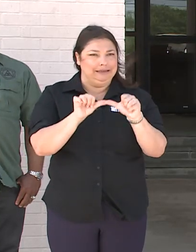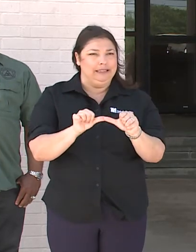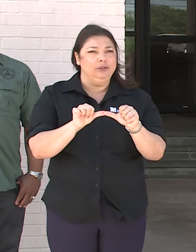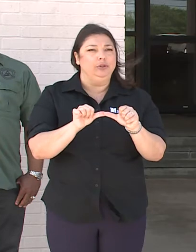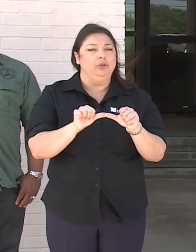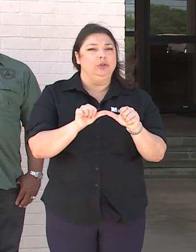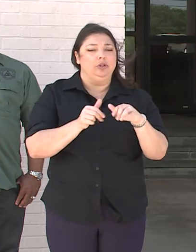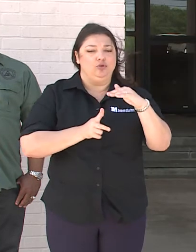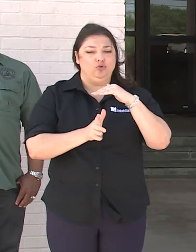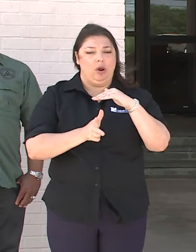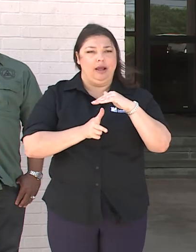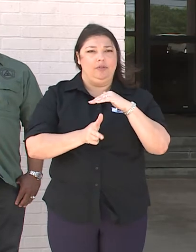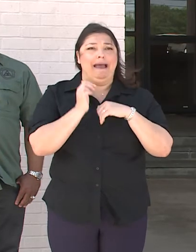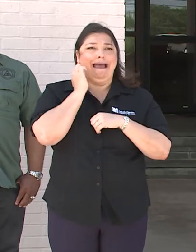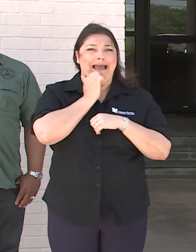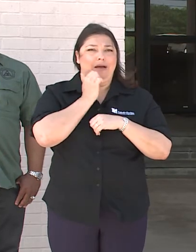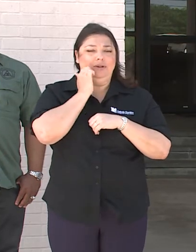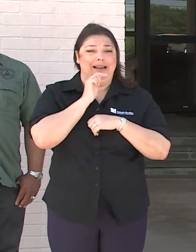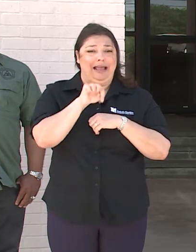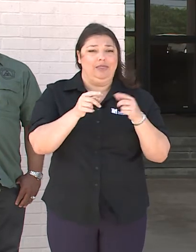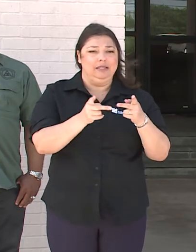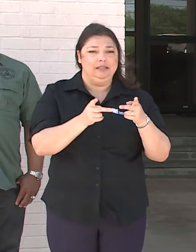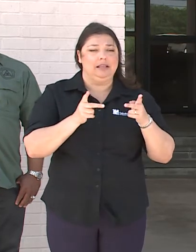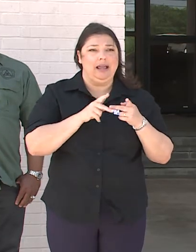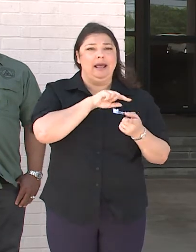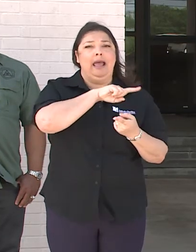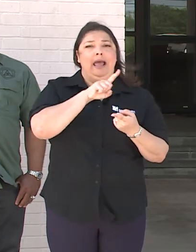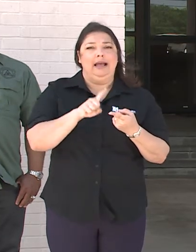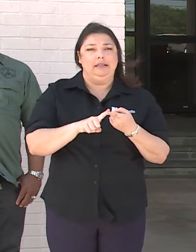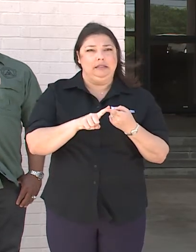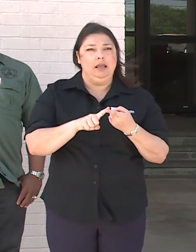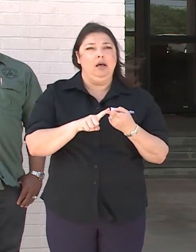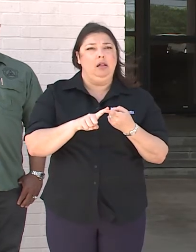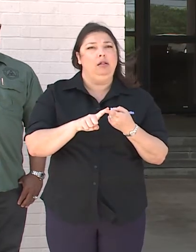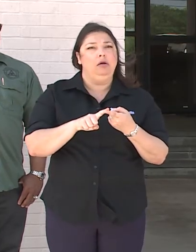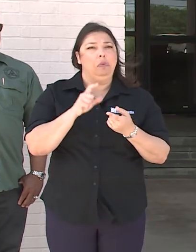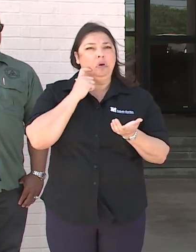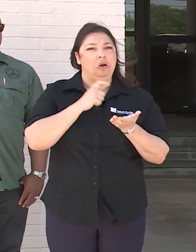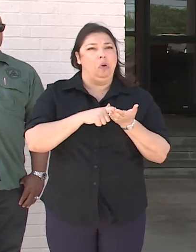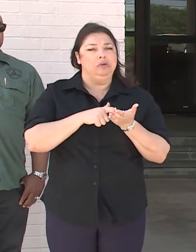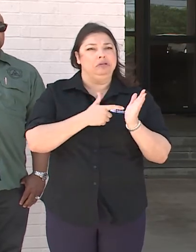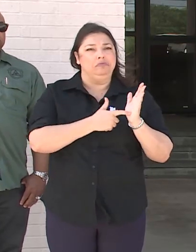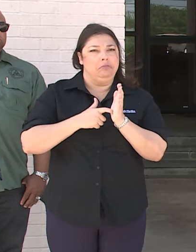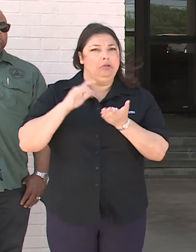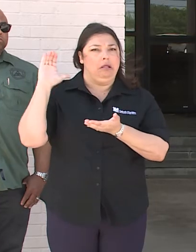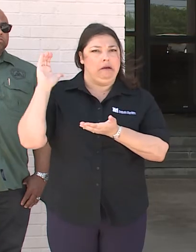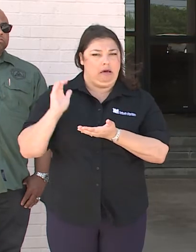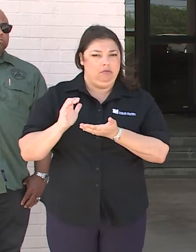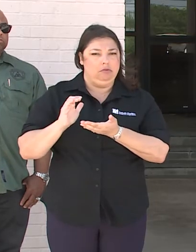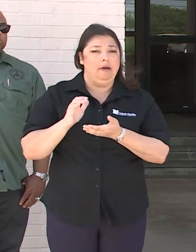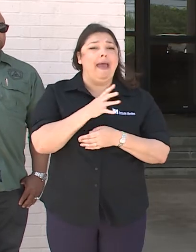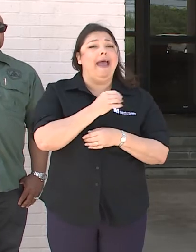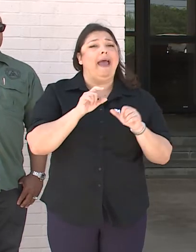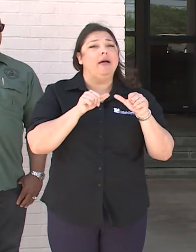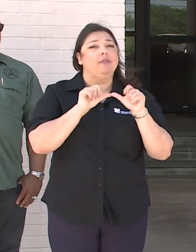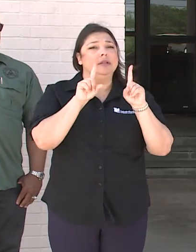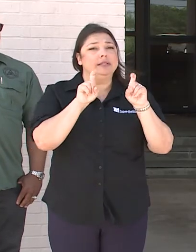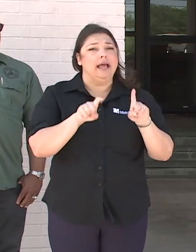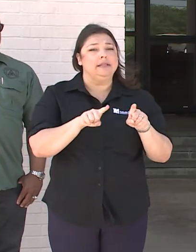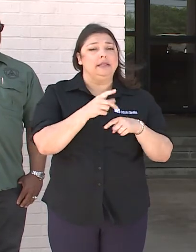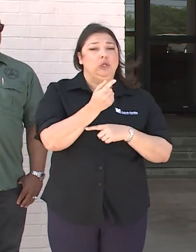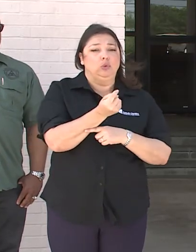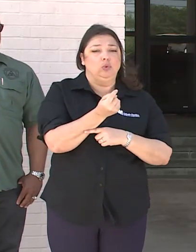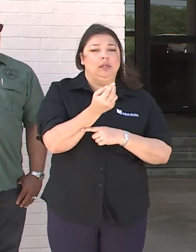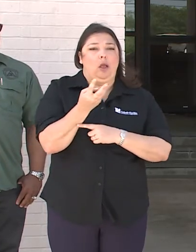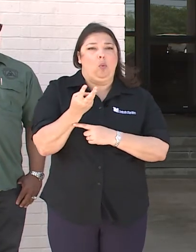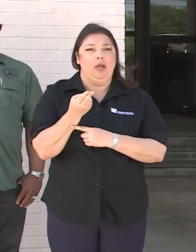to do drive-through testing each day at this site until our demand goes down and the testing will continue Tuesday, Wednesday